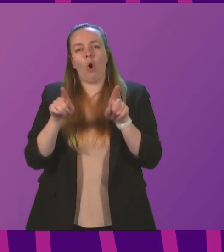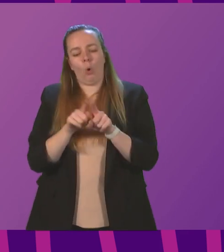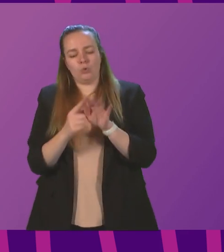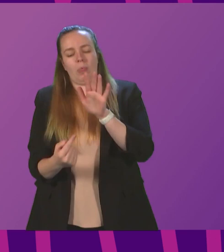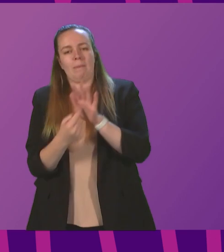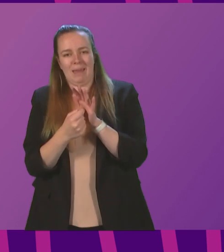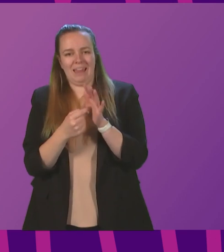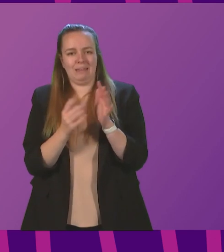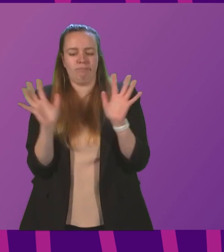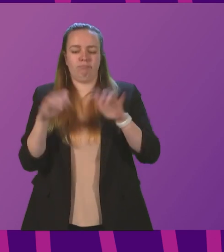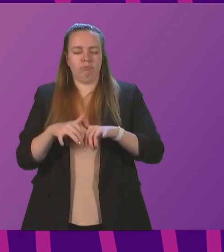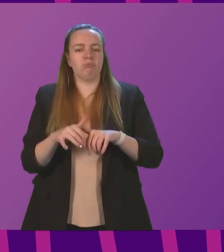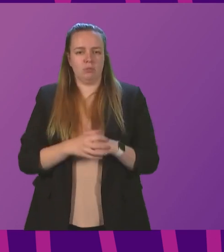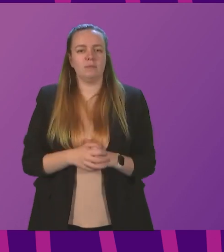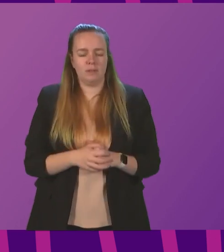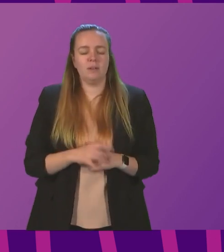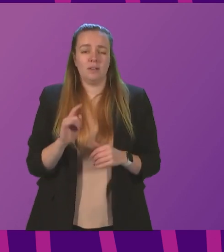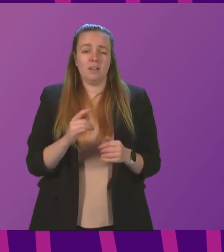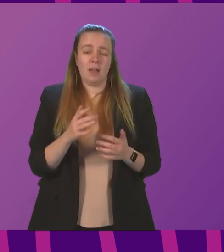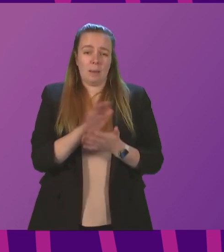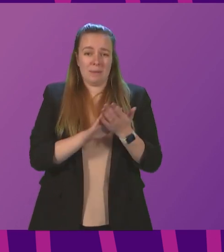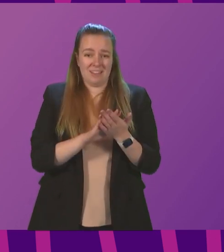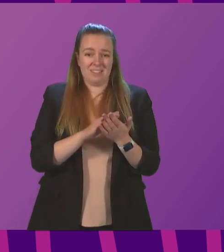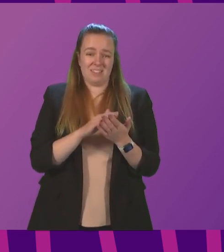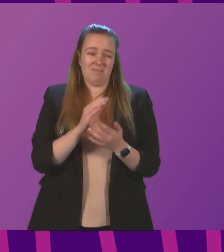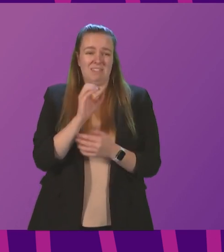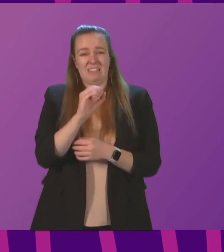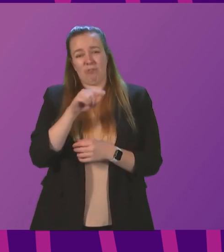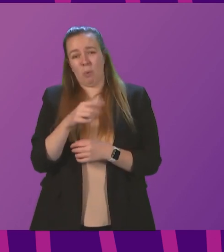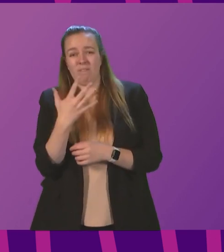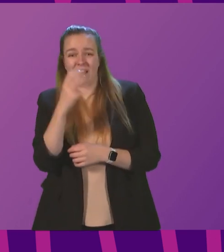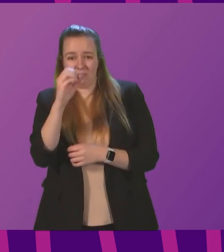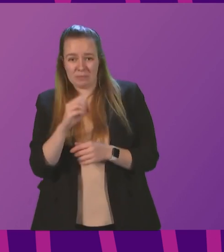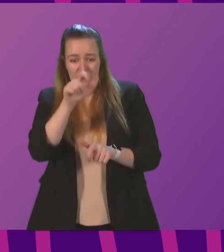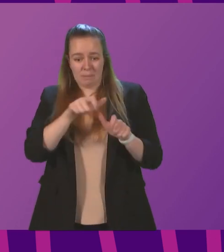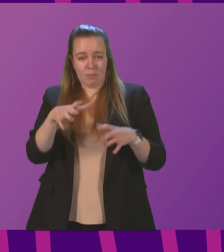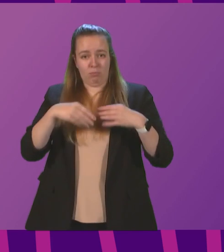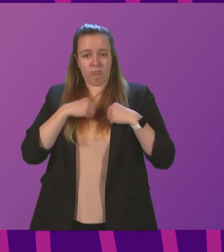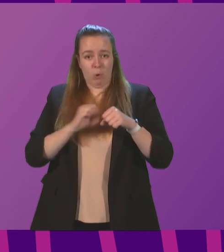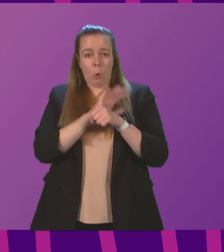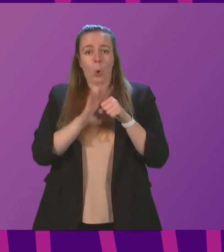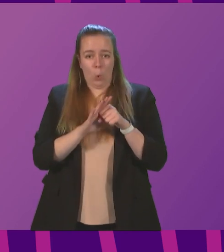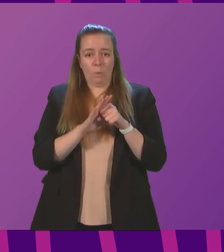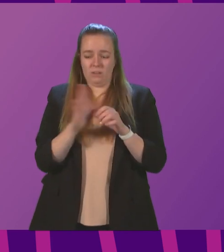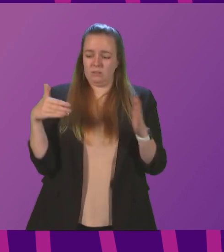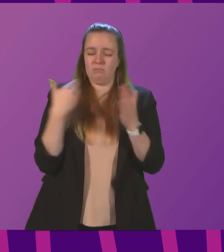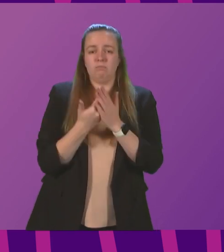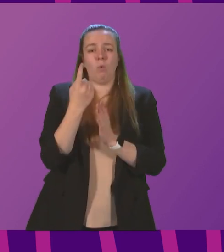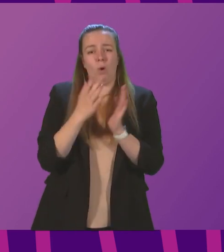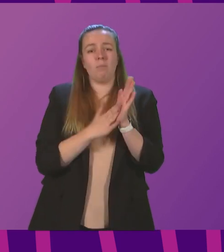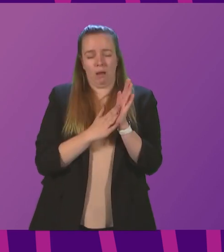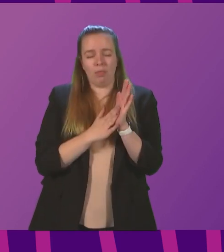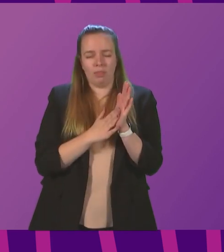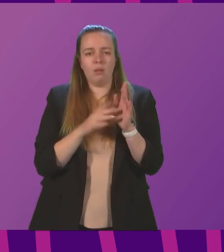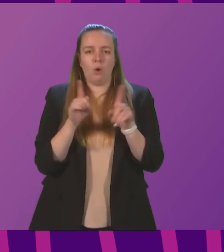summit itself. That represents less than half of 1% of all those who tested positive for COVID over the past month and